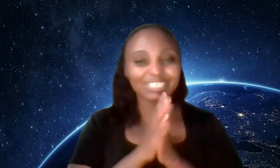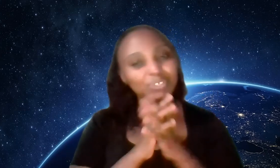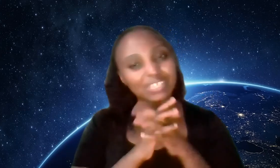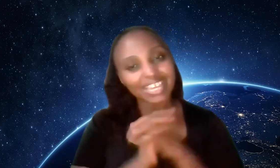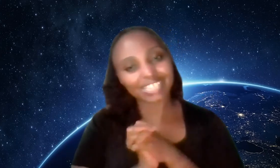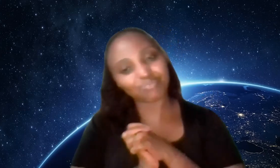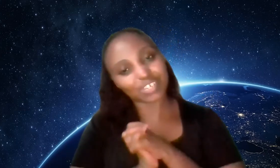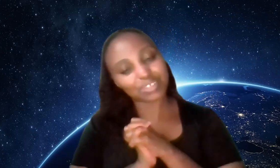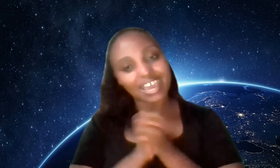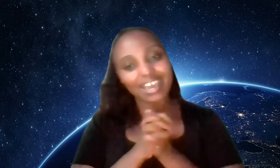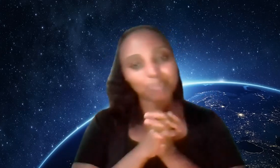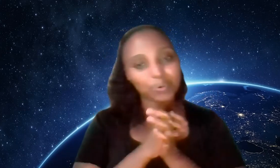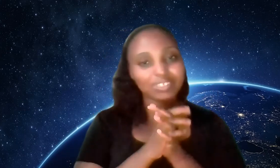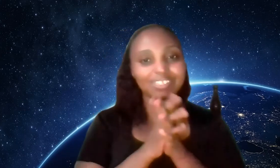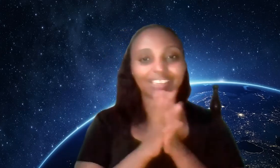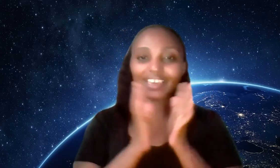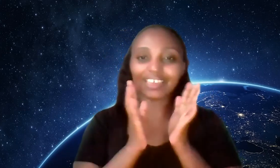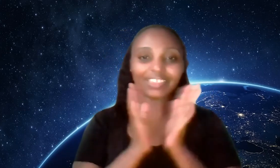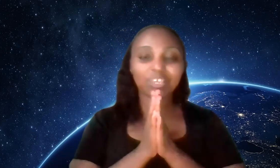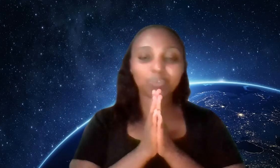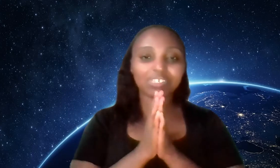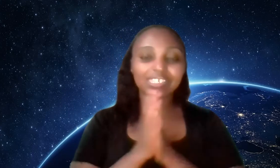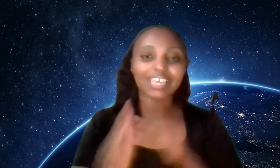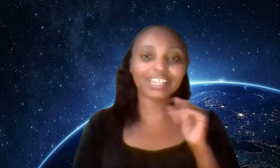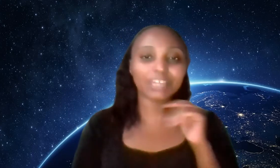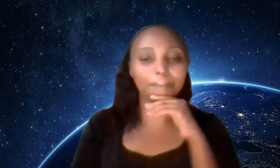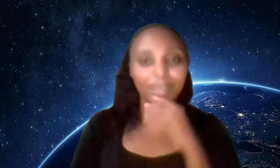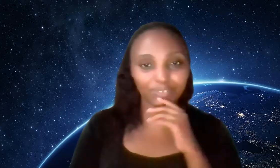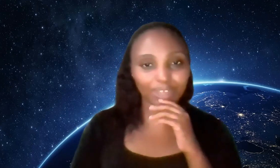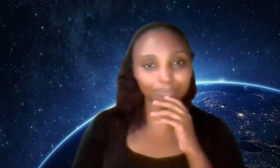to the next video that I post and thank you once again bye for now